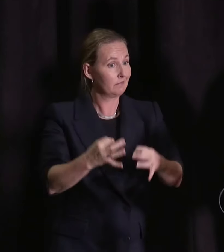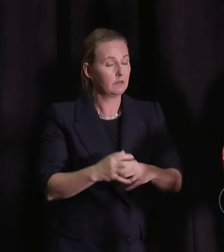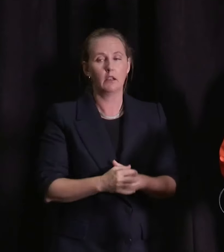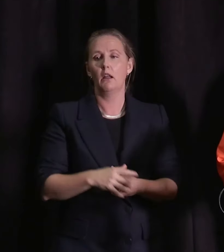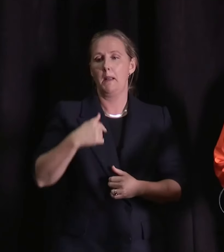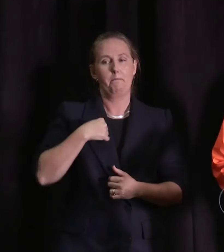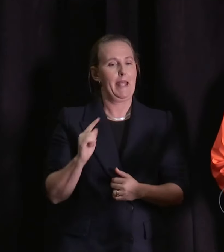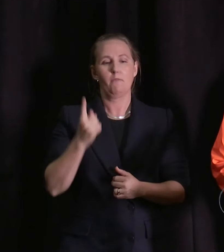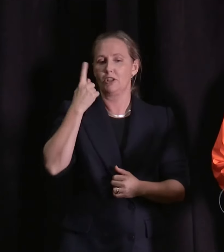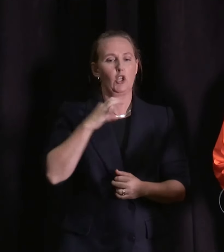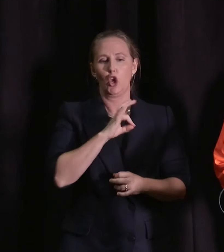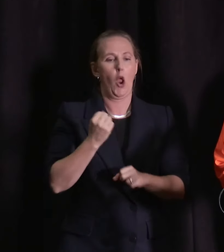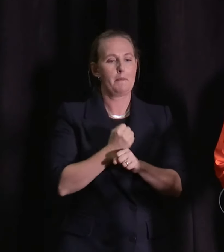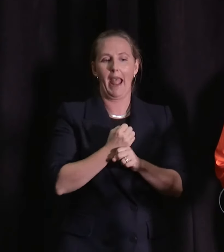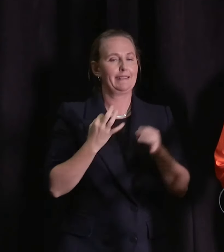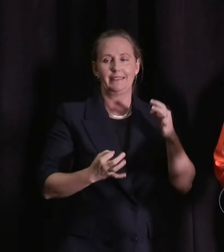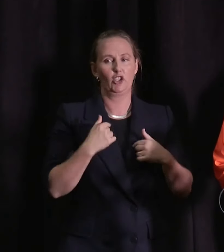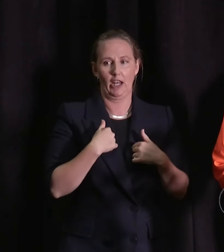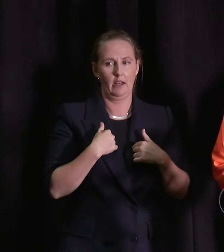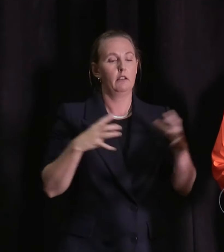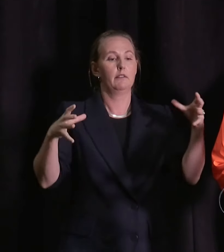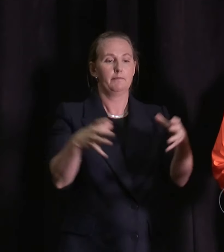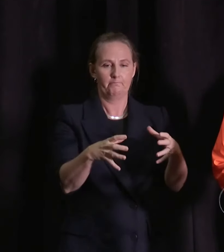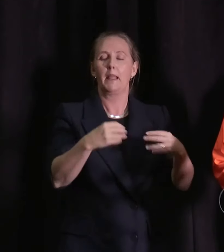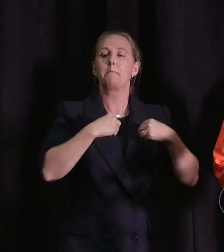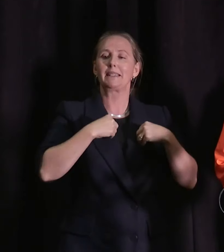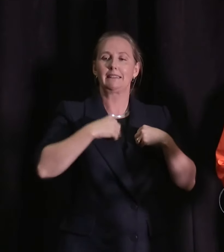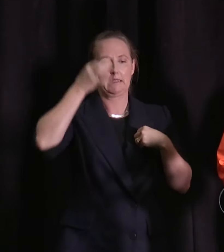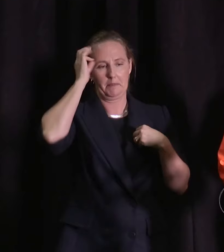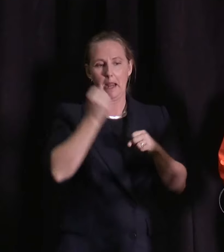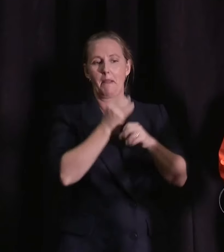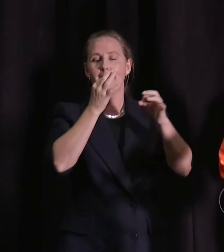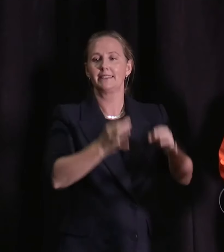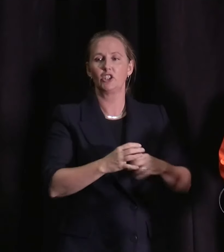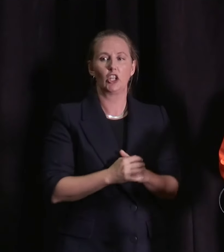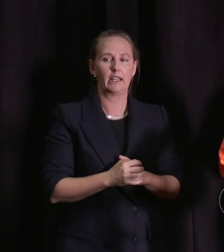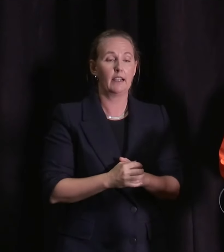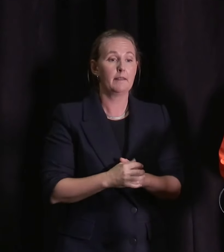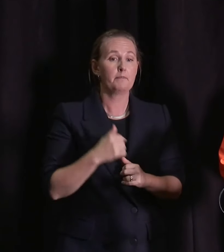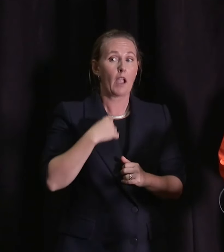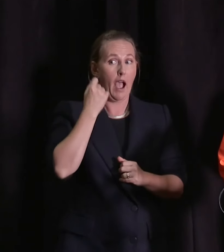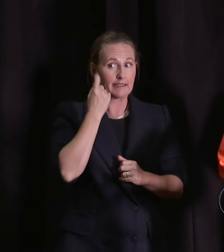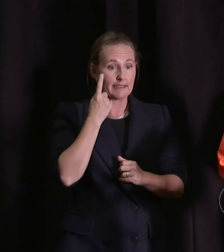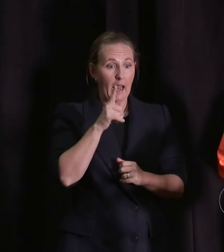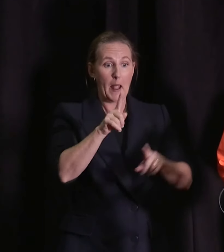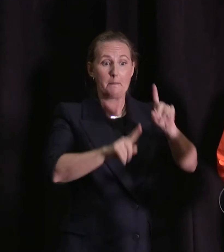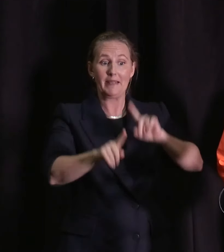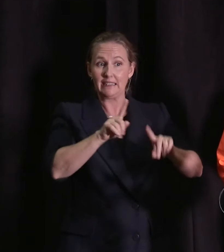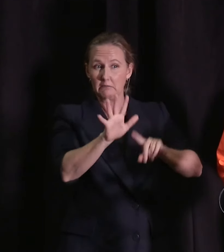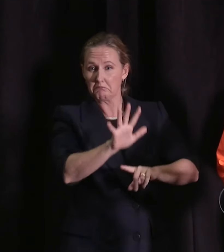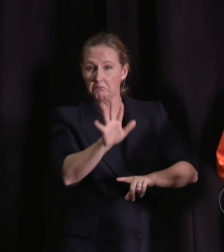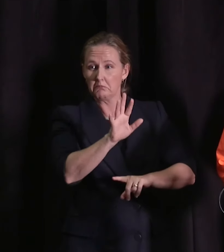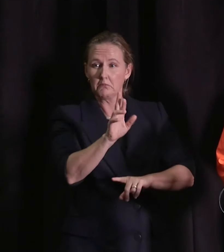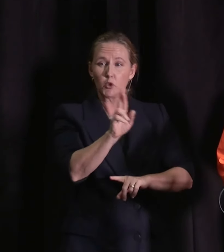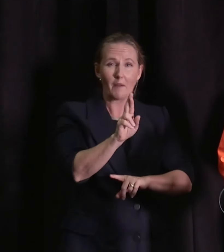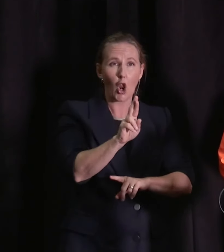course I don't make that decision unilaterally, that decision is made by Parliament's Business Committee. My understanding I think is the meeting is sometime around midday, might be